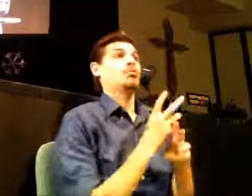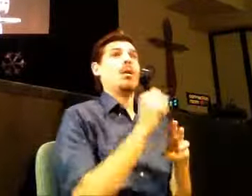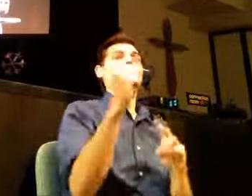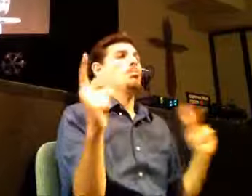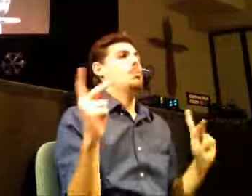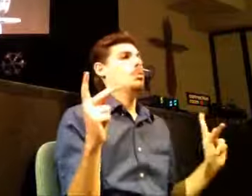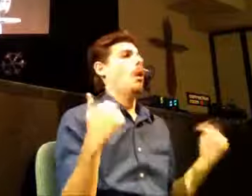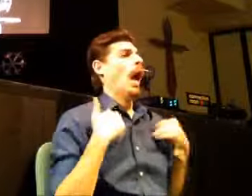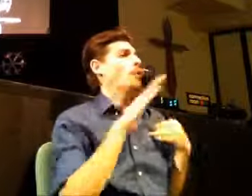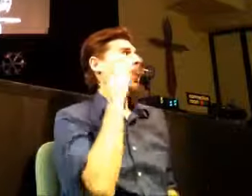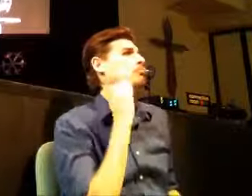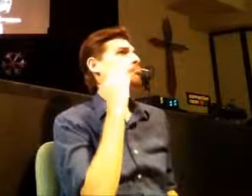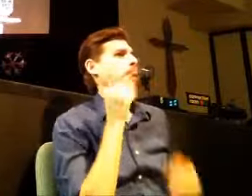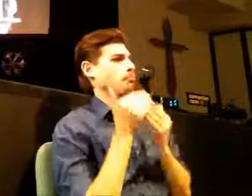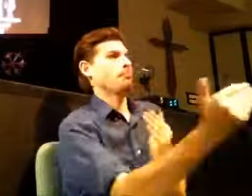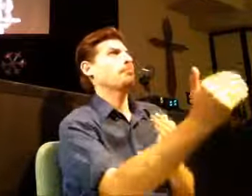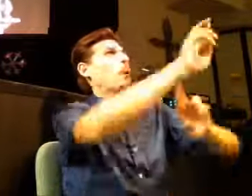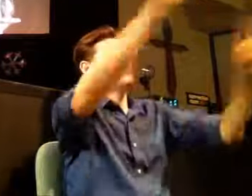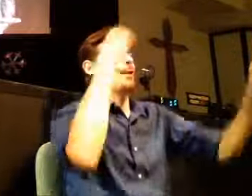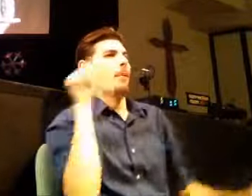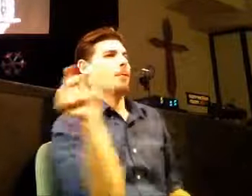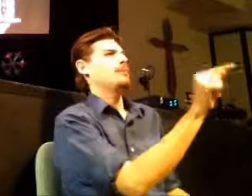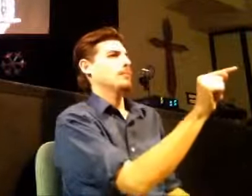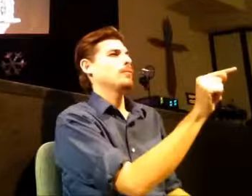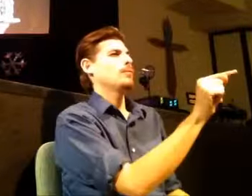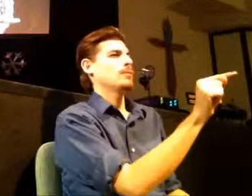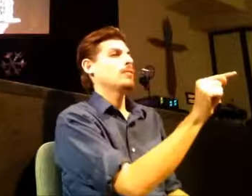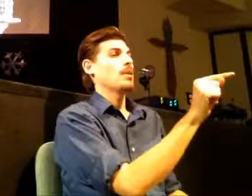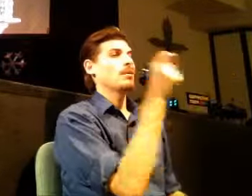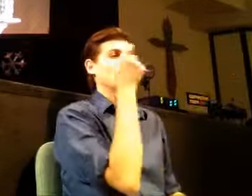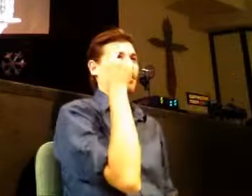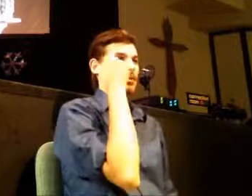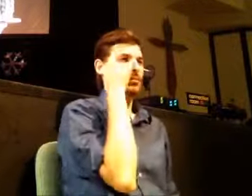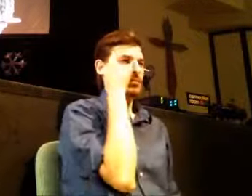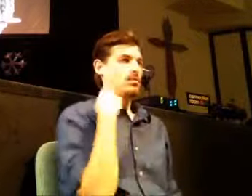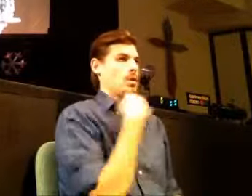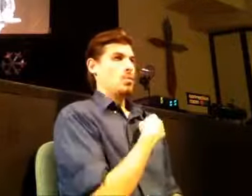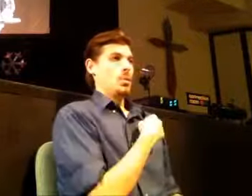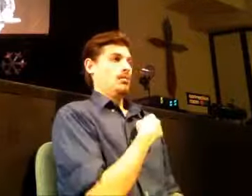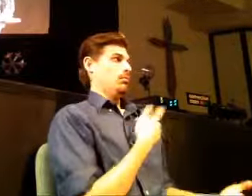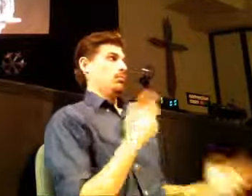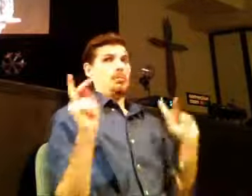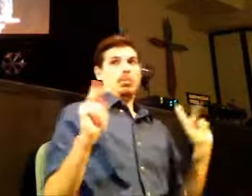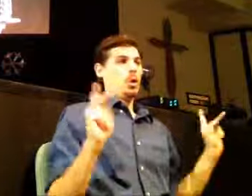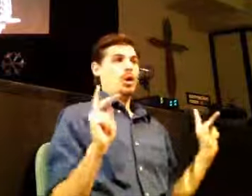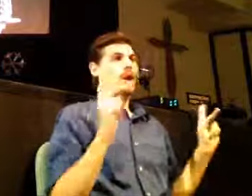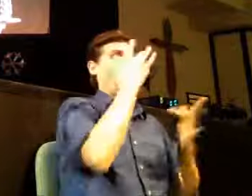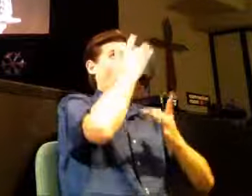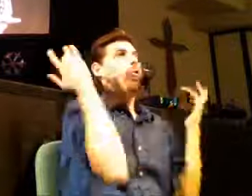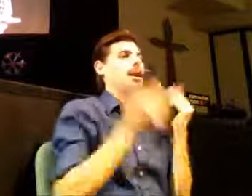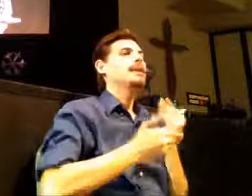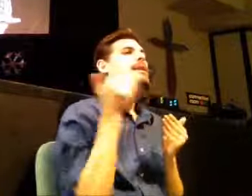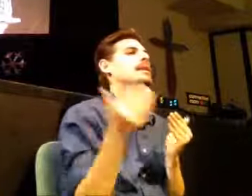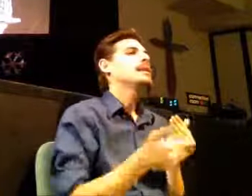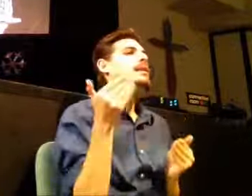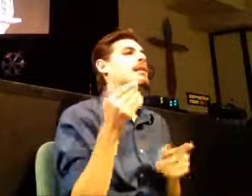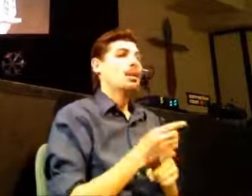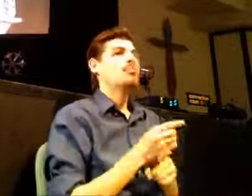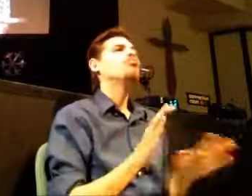some ways that God has put before you is very important but here's the issue being humans we forget things really really easy don't we that's like a whole exercise I want you to think about this whole idea of